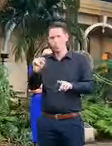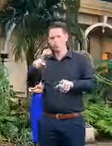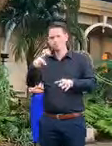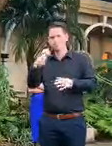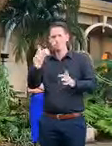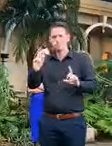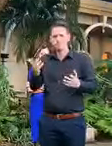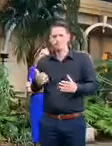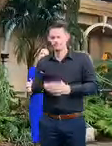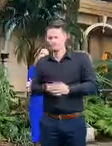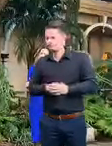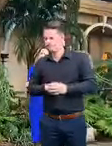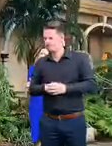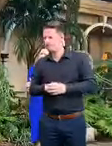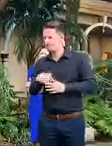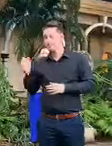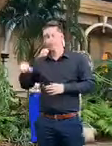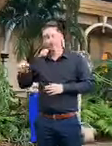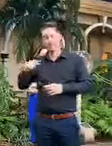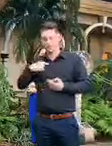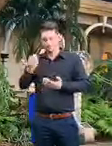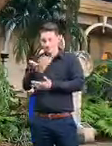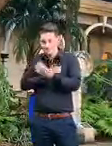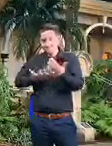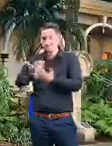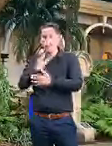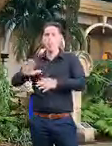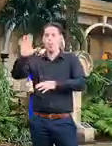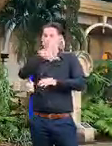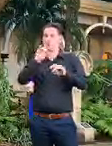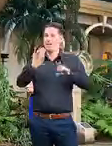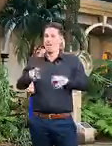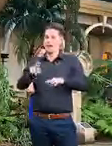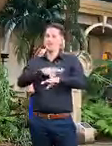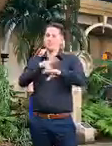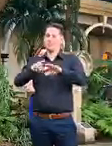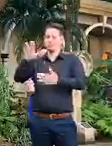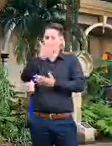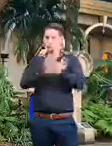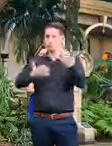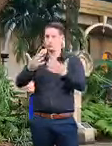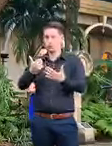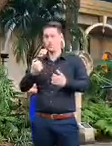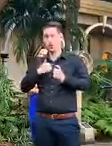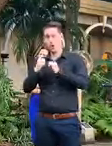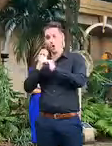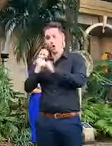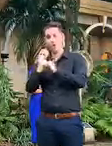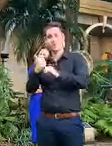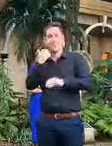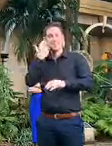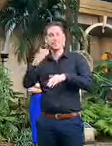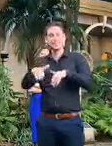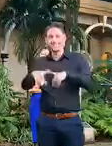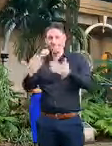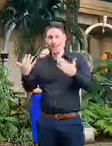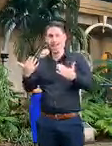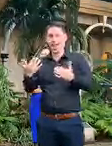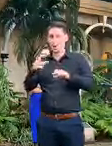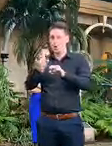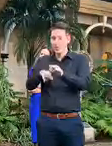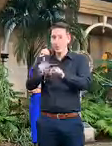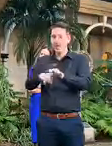yes and we're working that through at the moment nationally so i meet with my colleagues every single day from